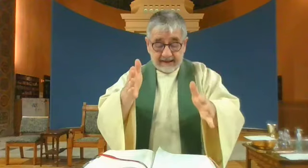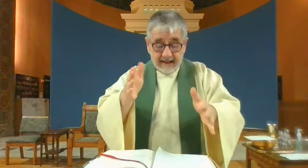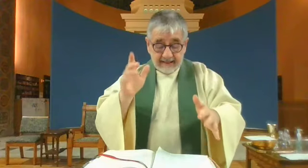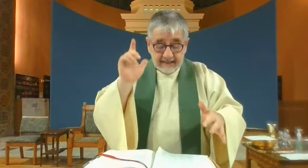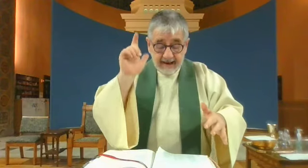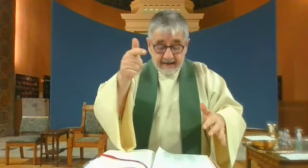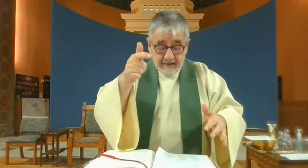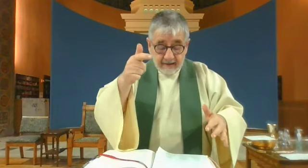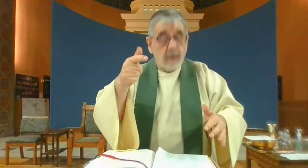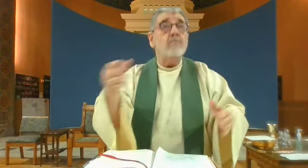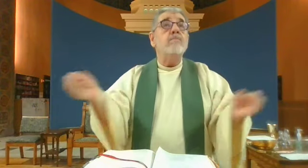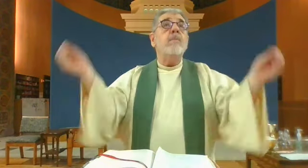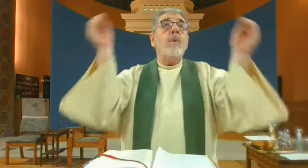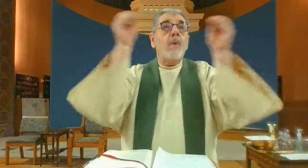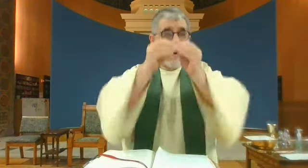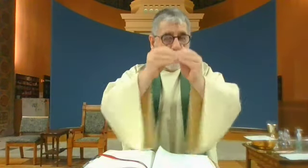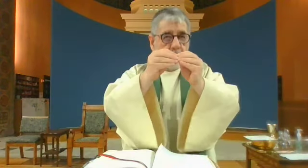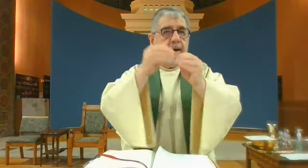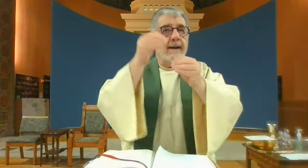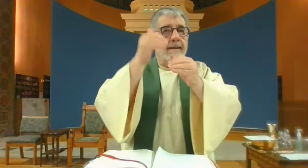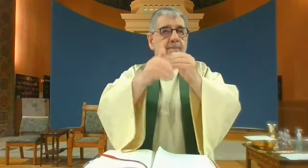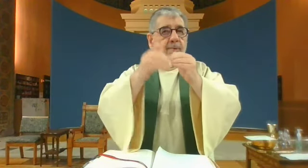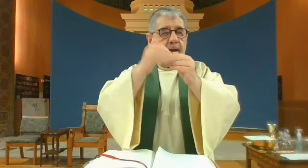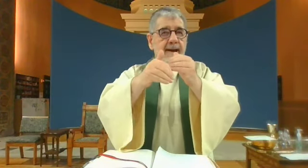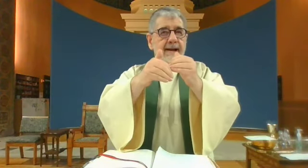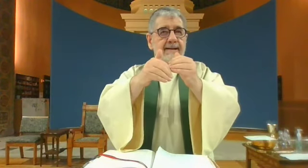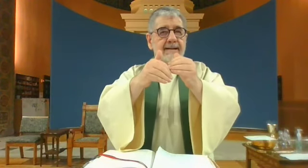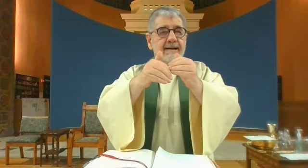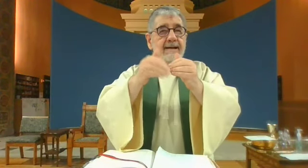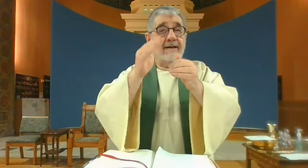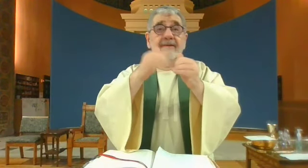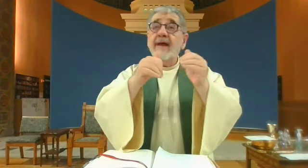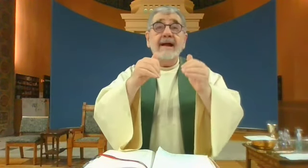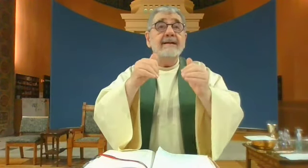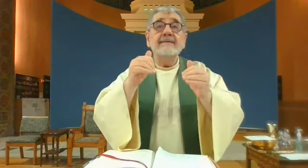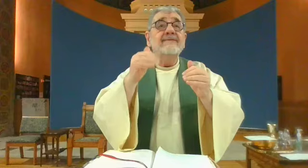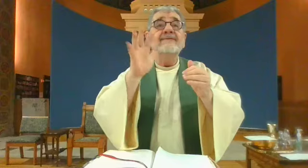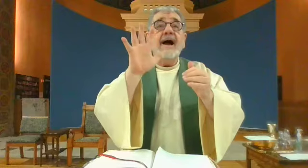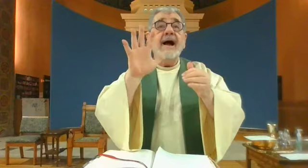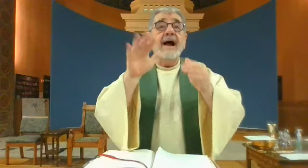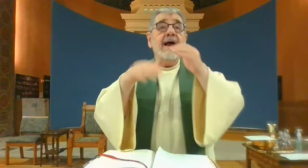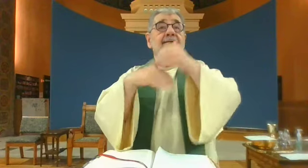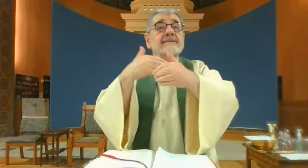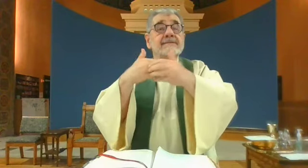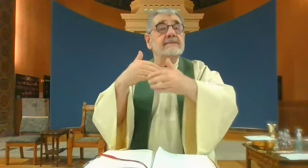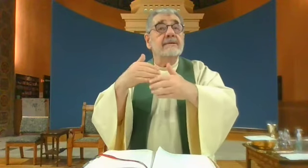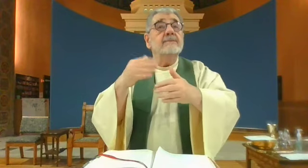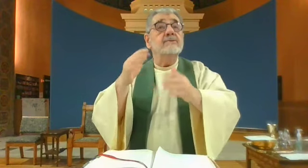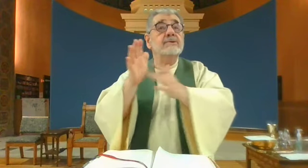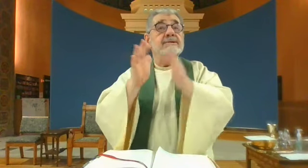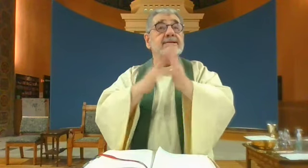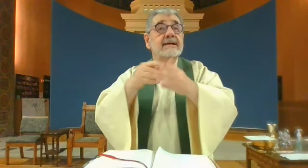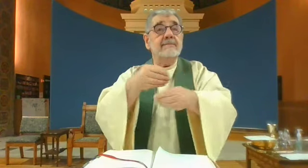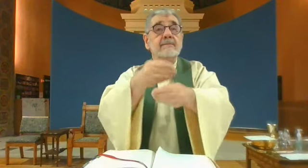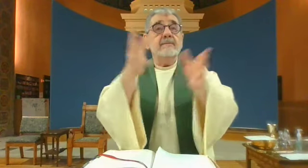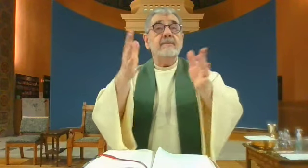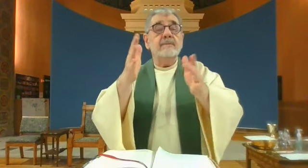his followers that later there will be more bread than just the five loaves?